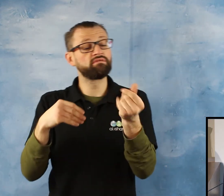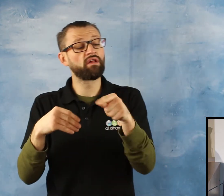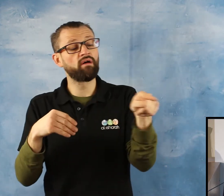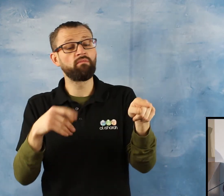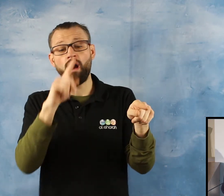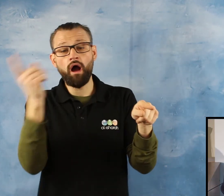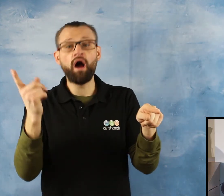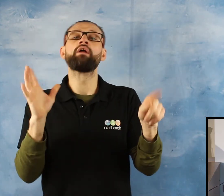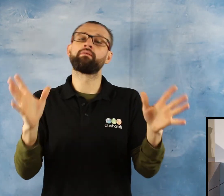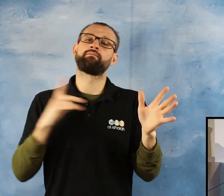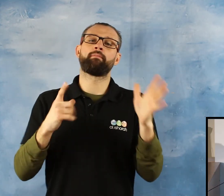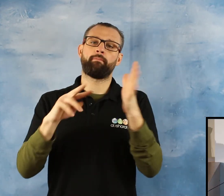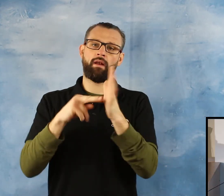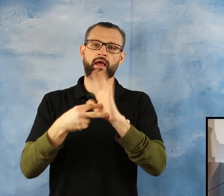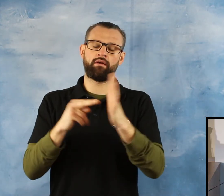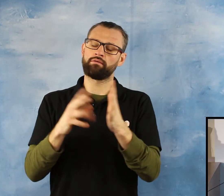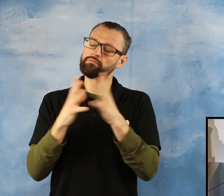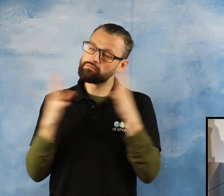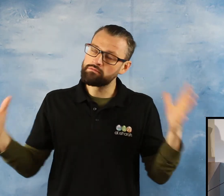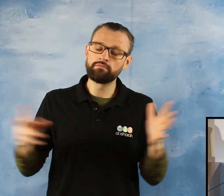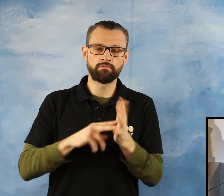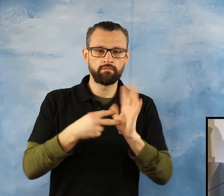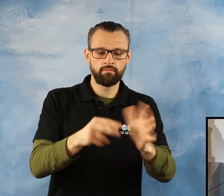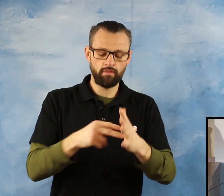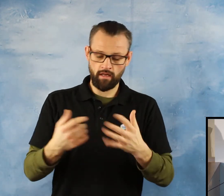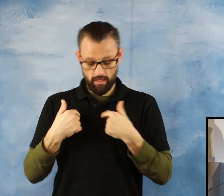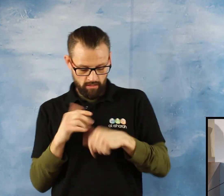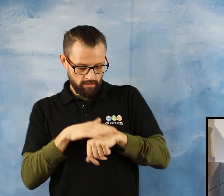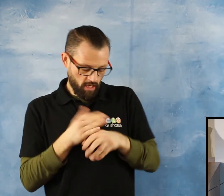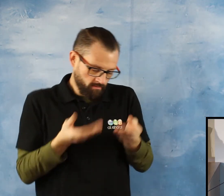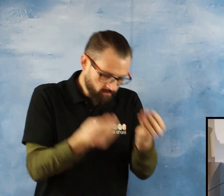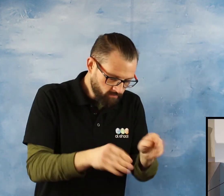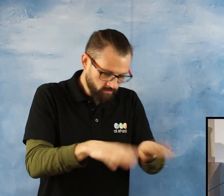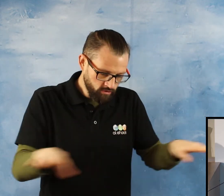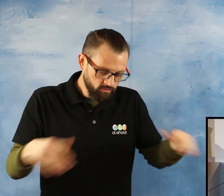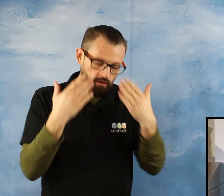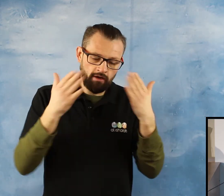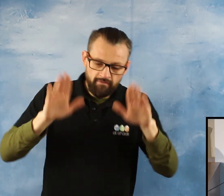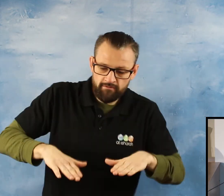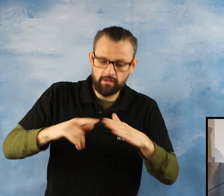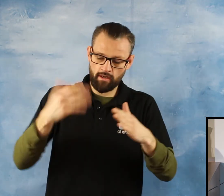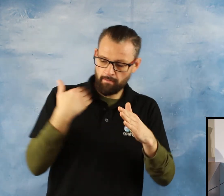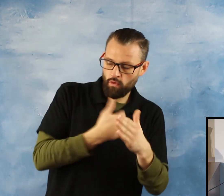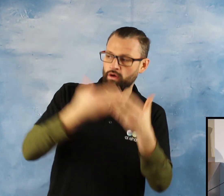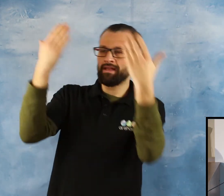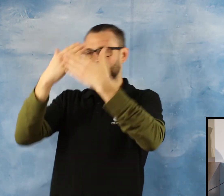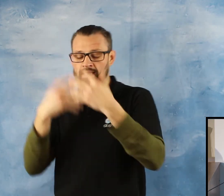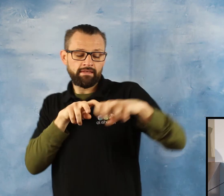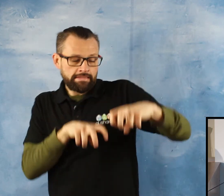Taking holiday for ourselves Giving time to them Sitting in the morning In the evening Eating together Talking This kind of Creating the